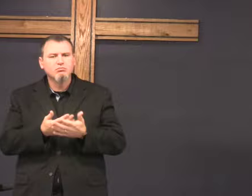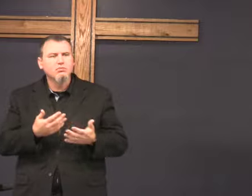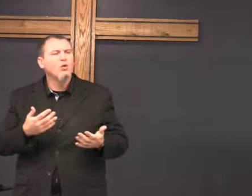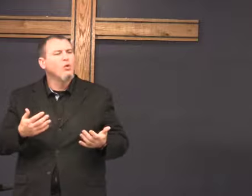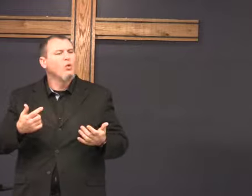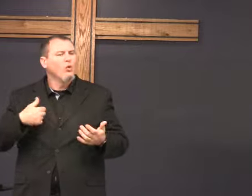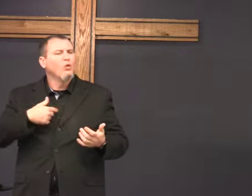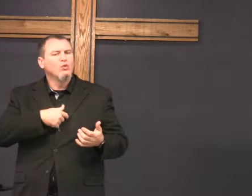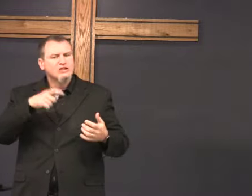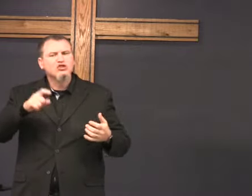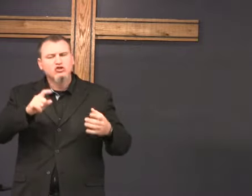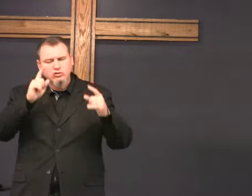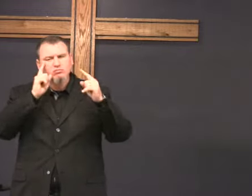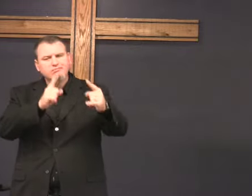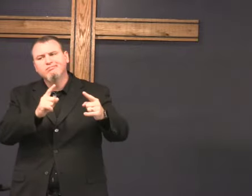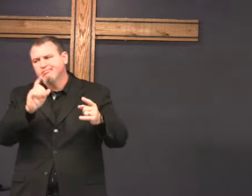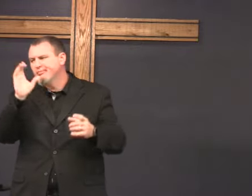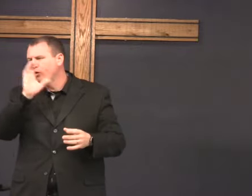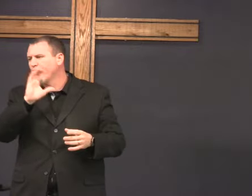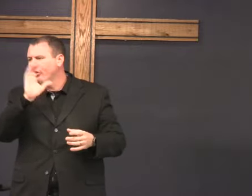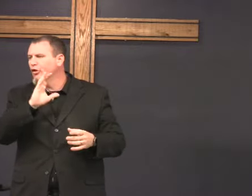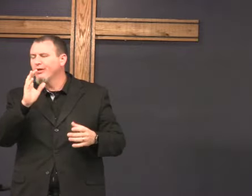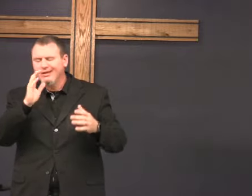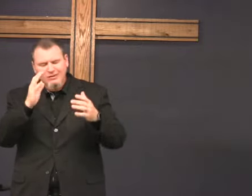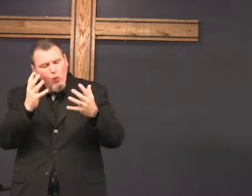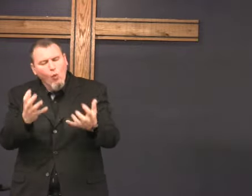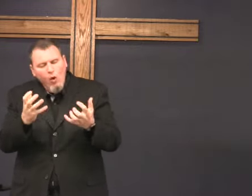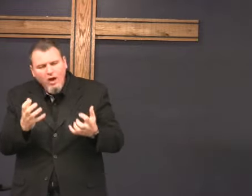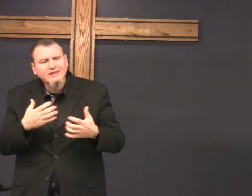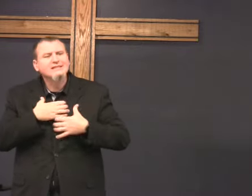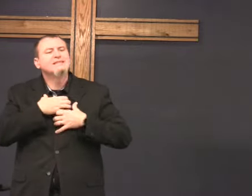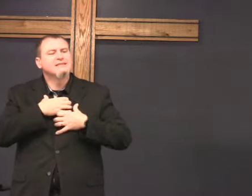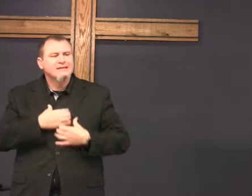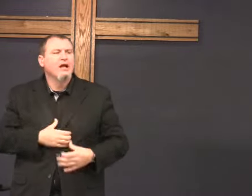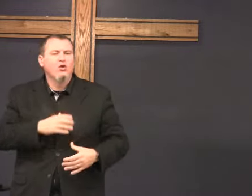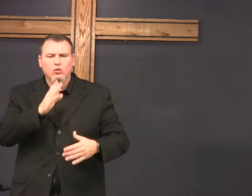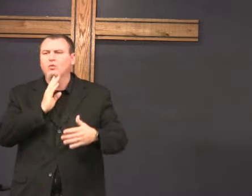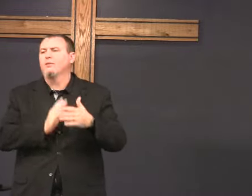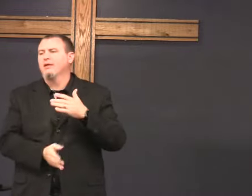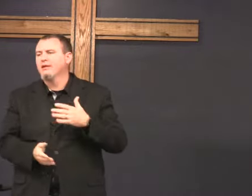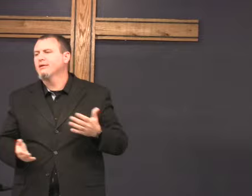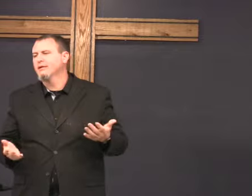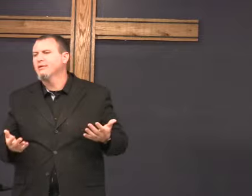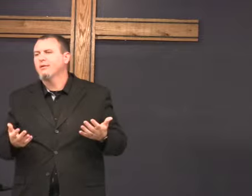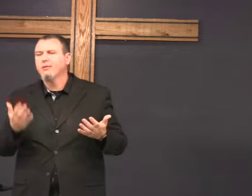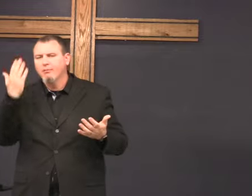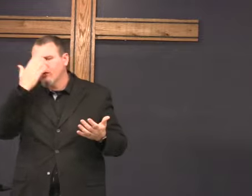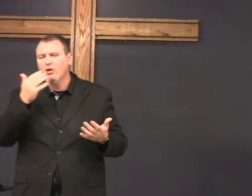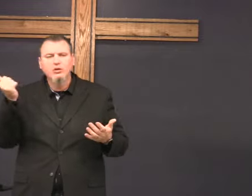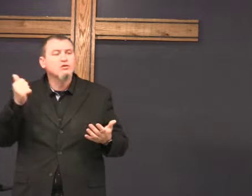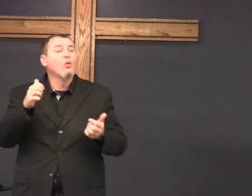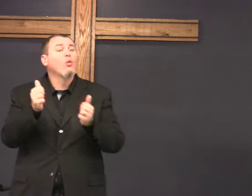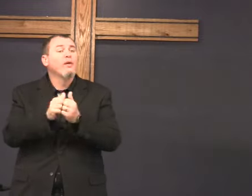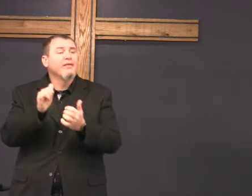That's good. We should see and desire in humility, because